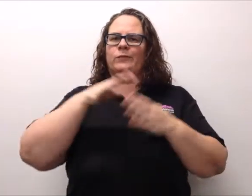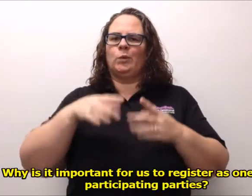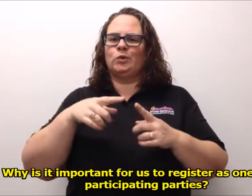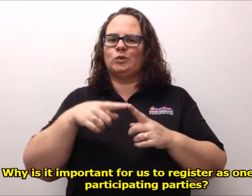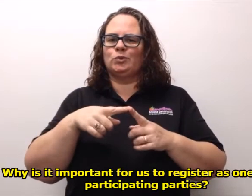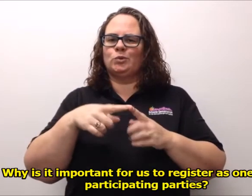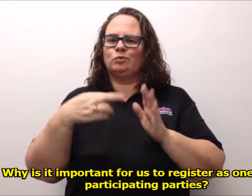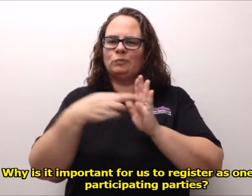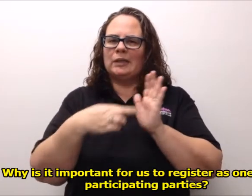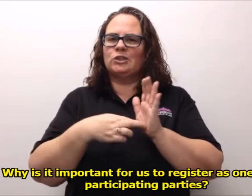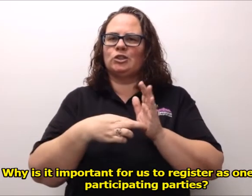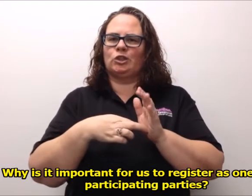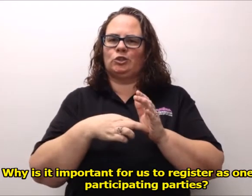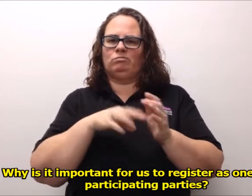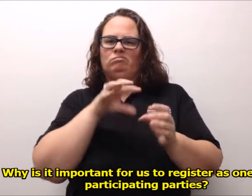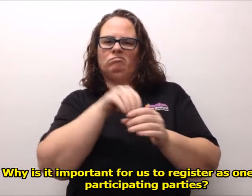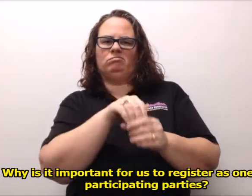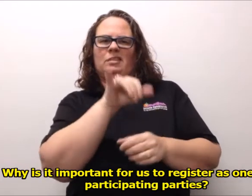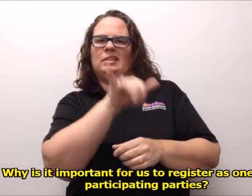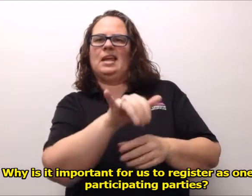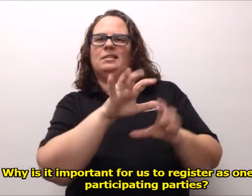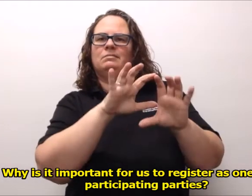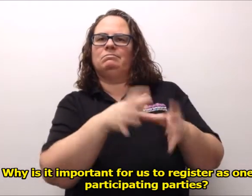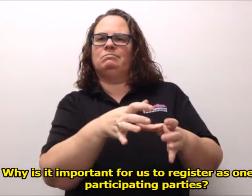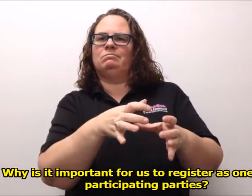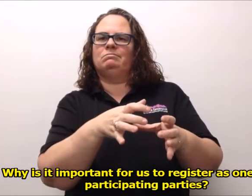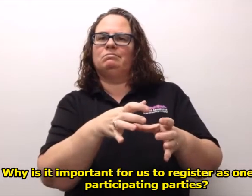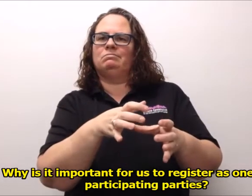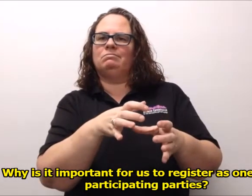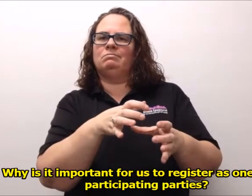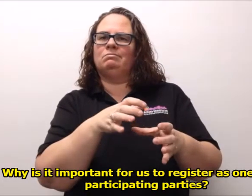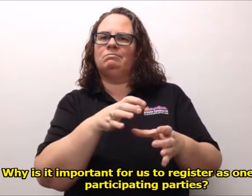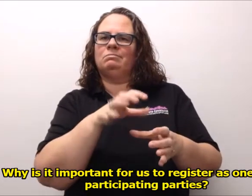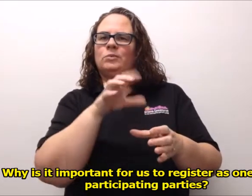Why is it important for us to register as one of the participating parties?